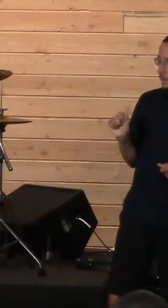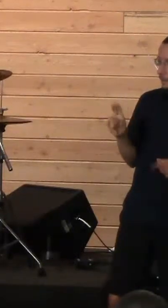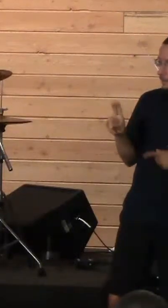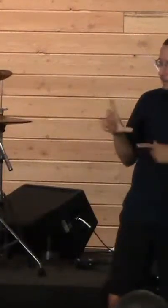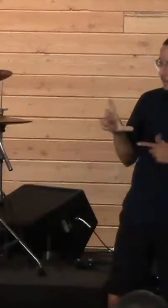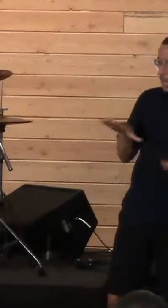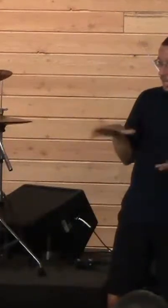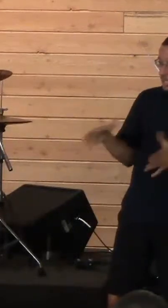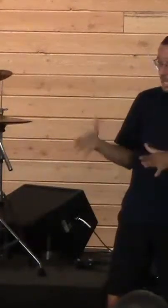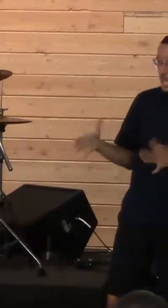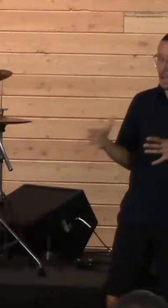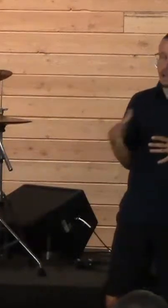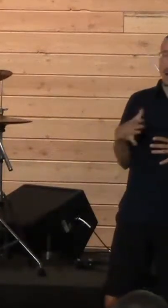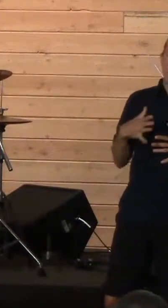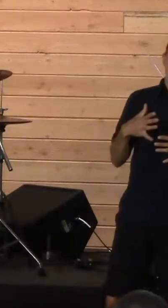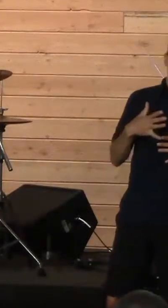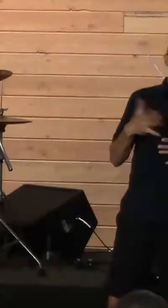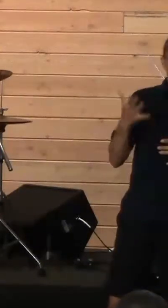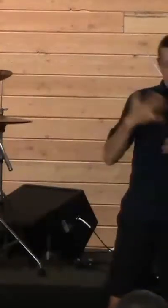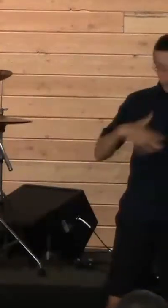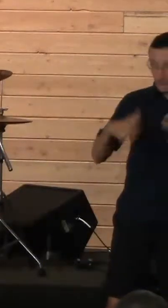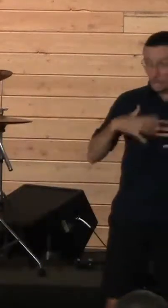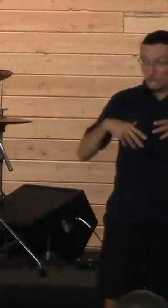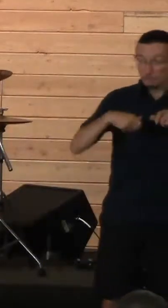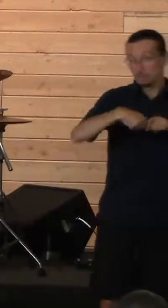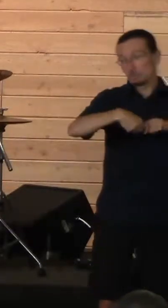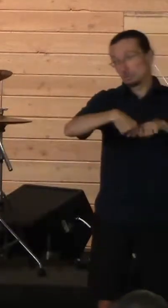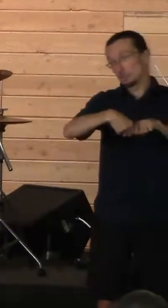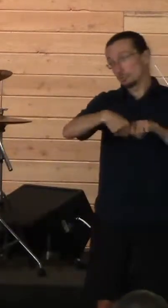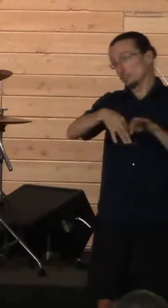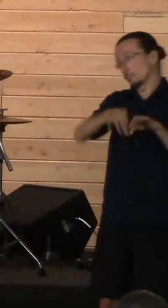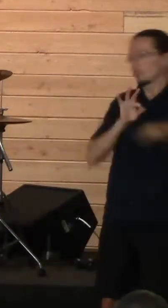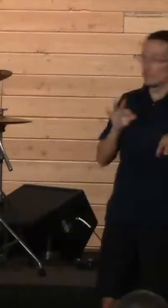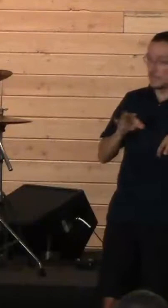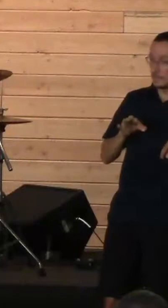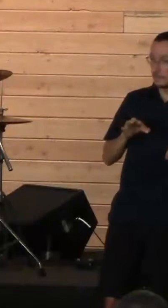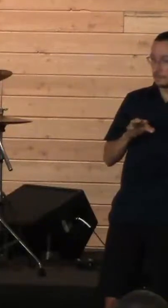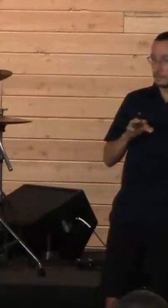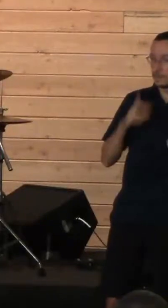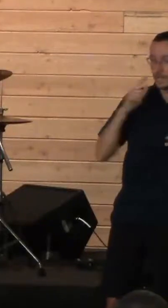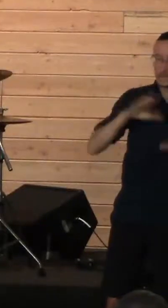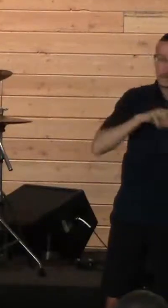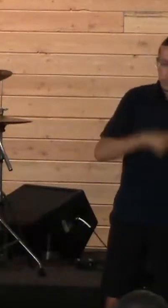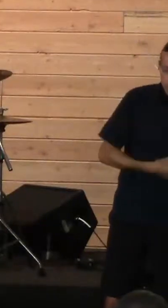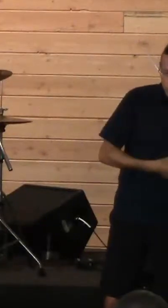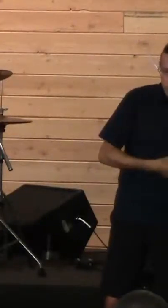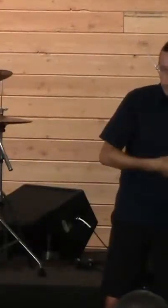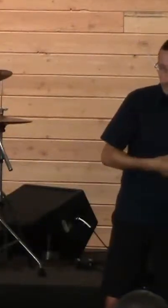And many of us have had that situation where it seems like resolution won't ever come.